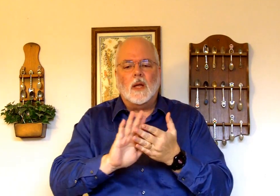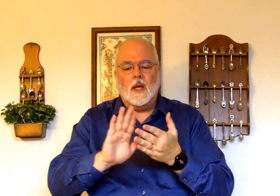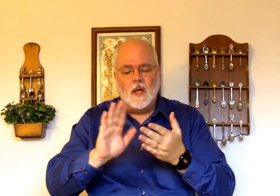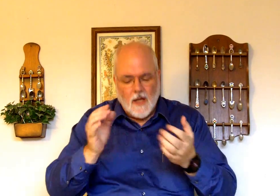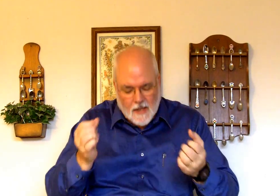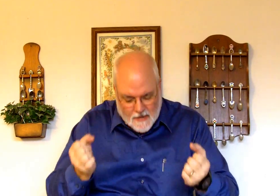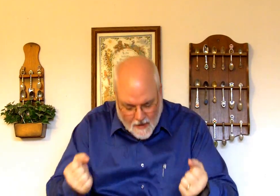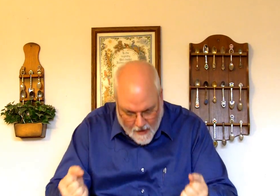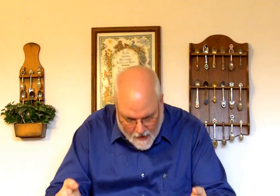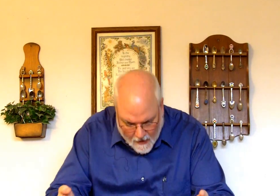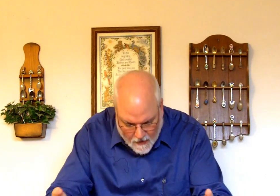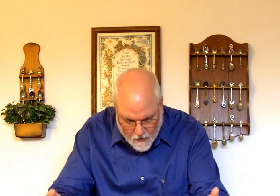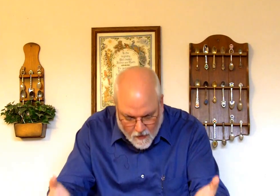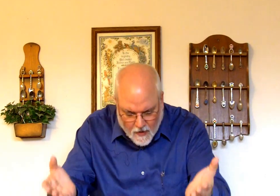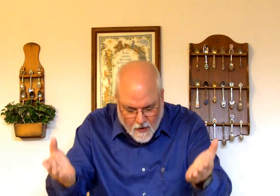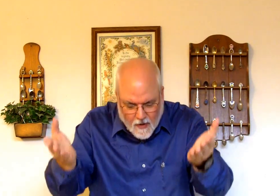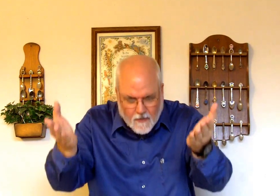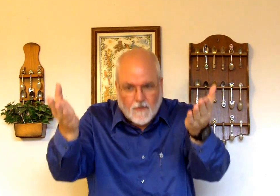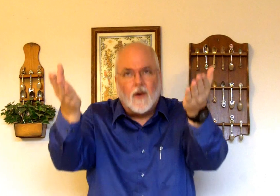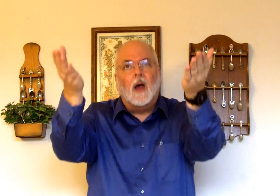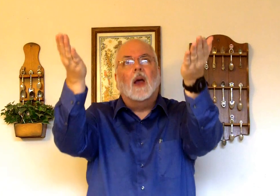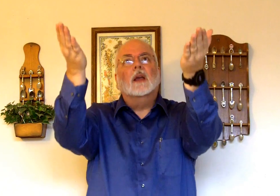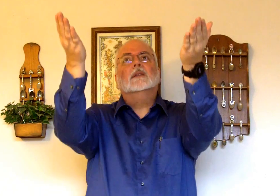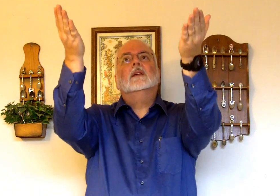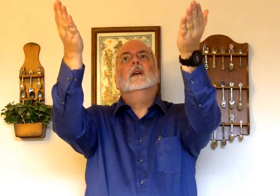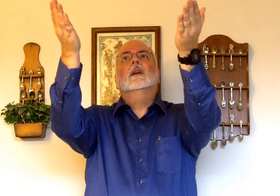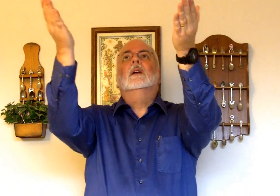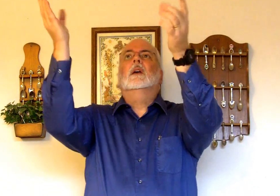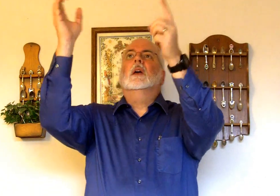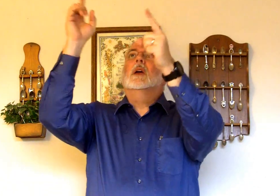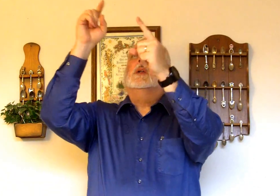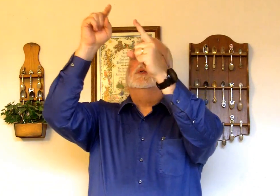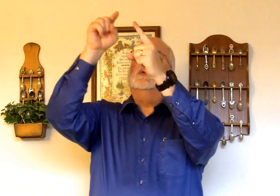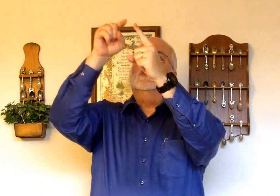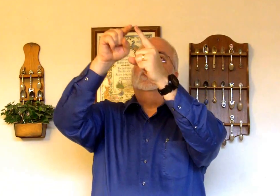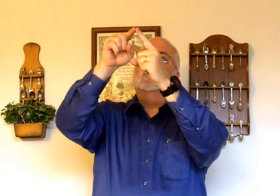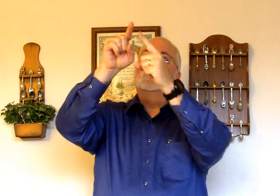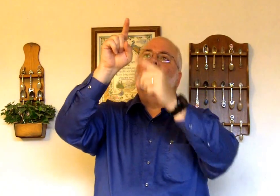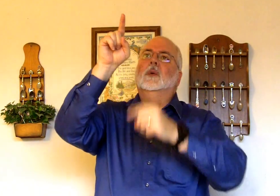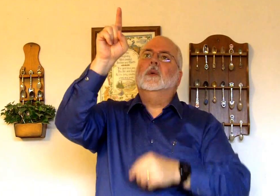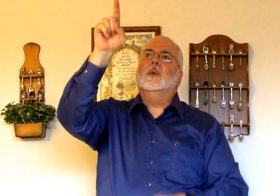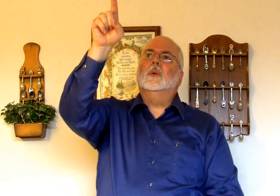sacrifice to you.